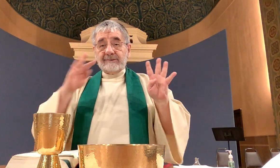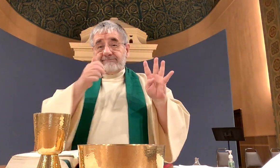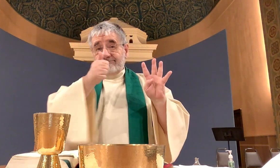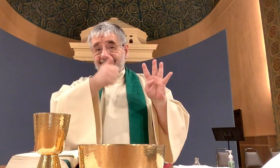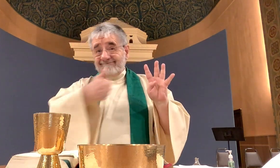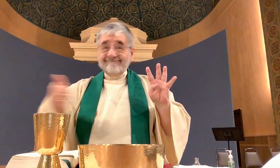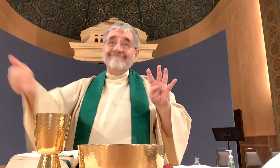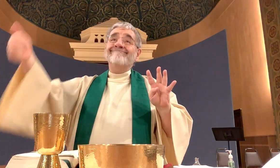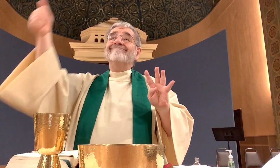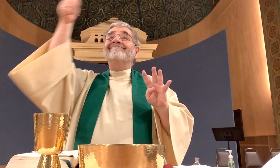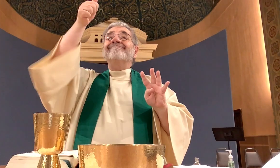your glory